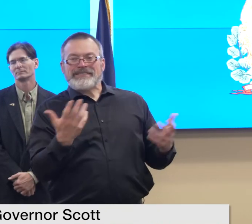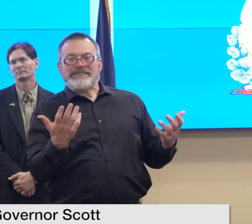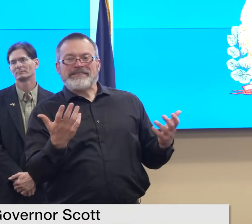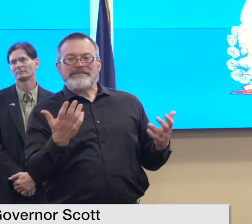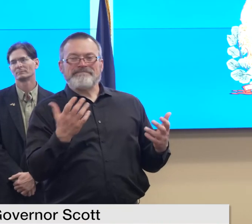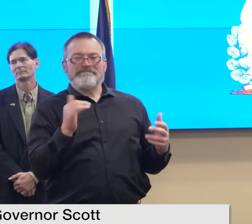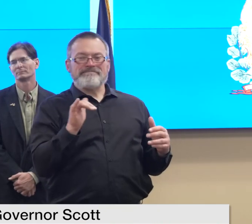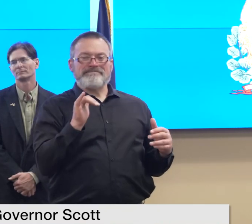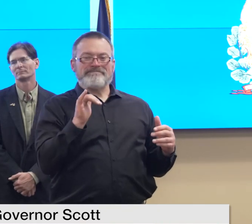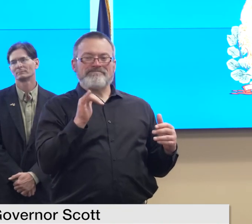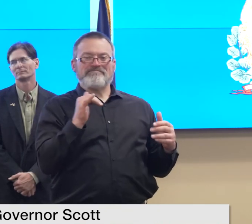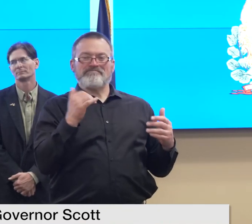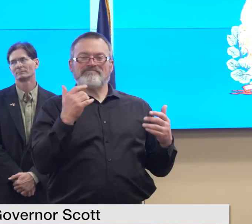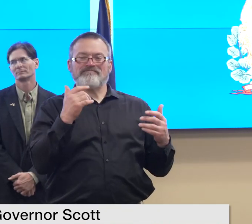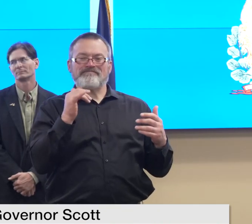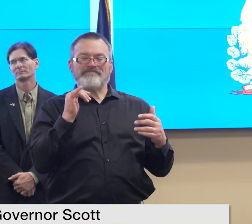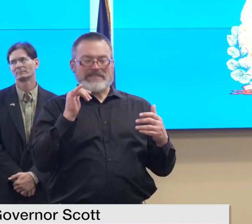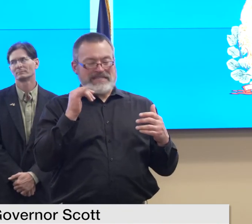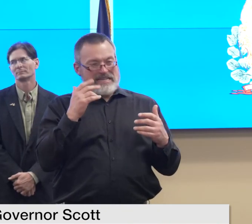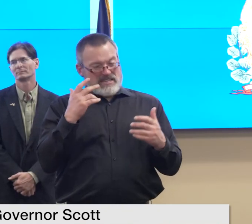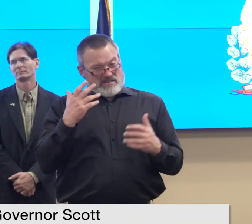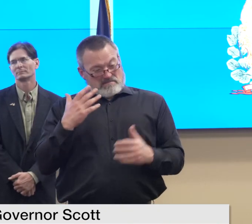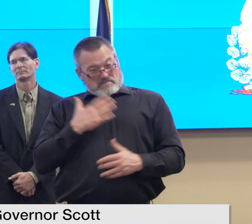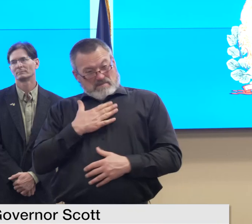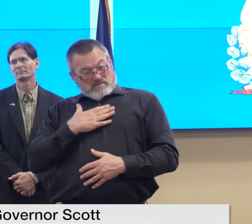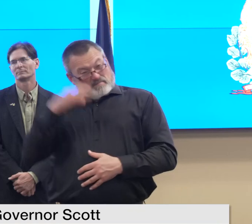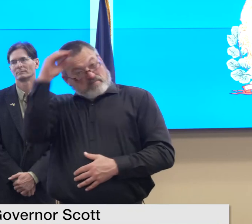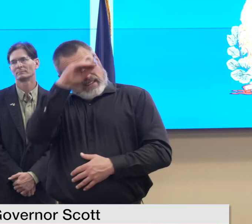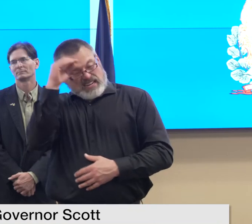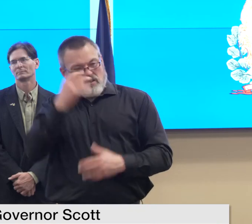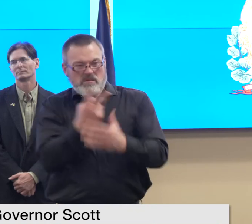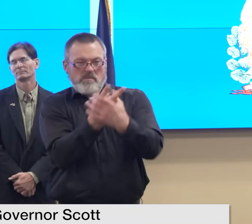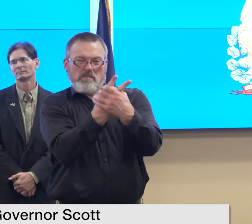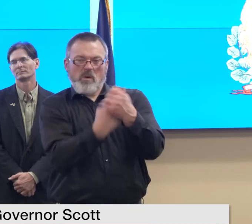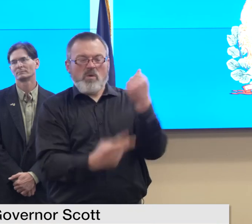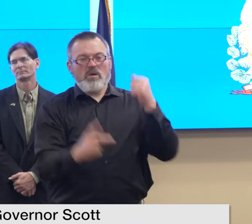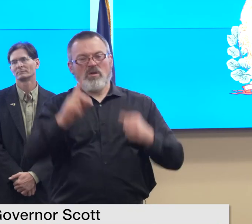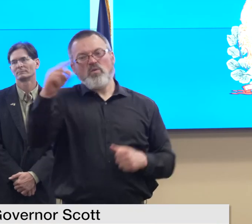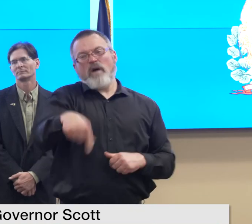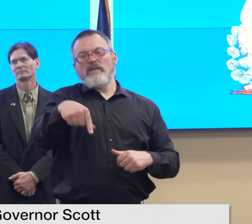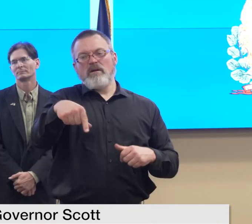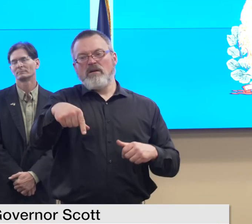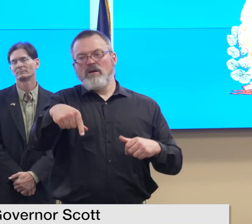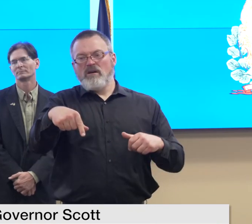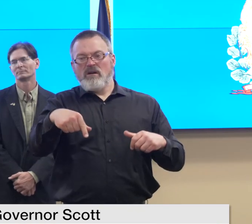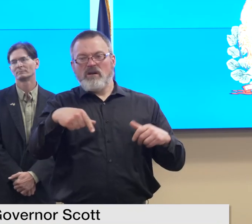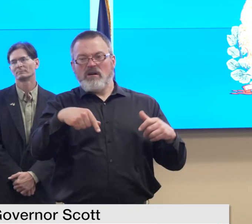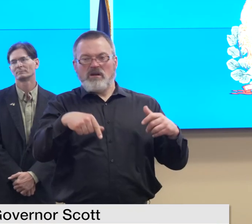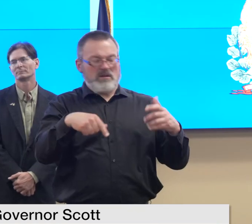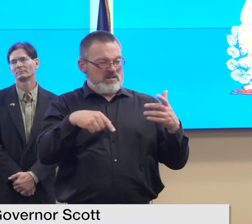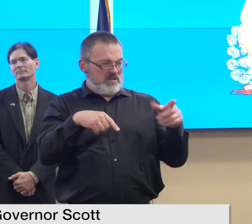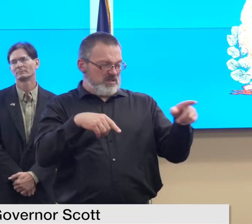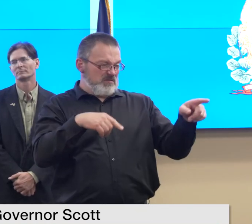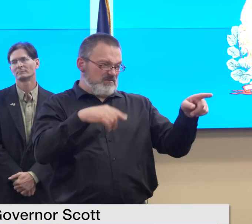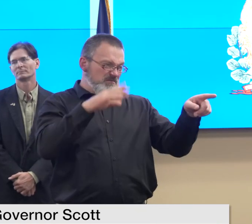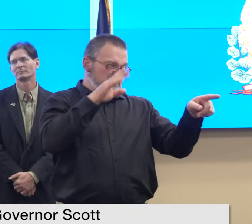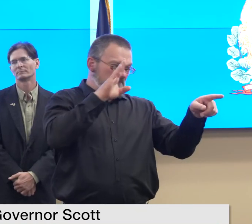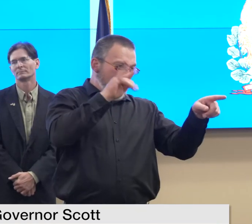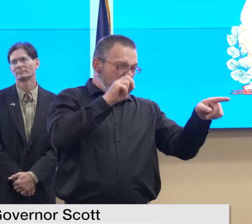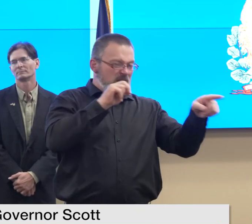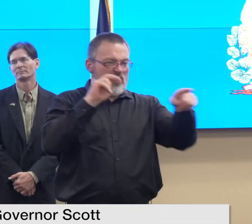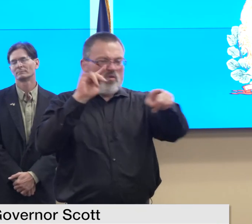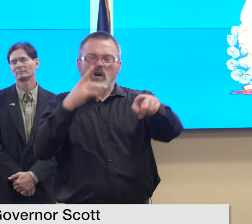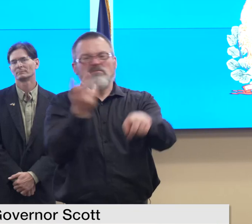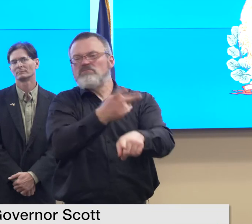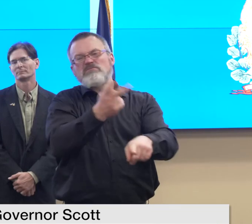either candidate should be running for office or were fit for office but for much different reasons um i've seen the